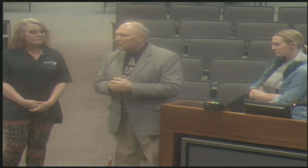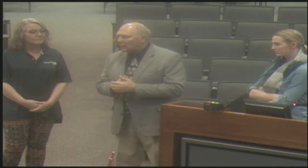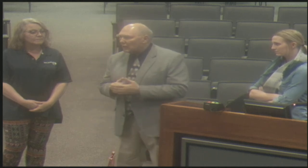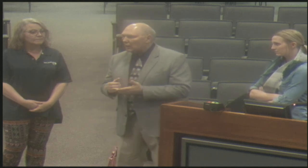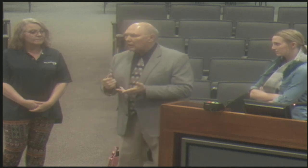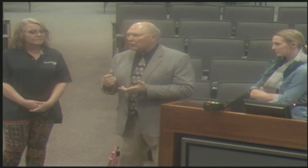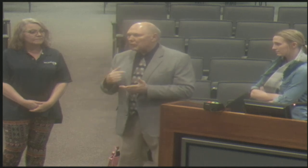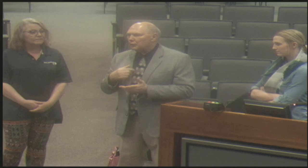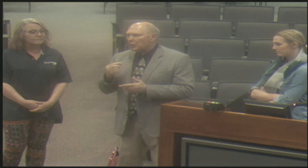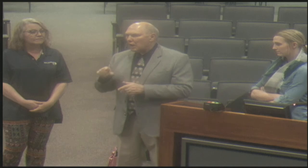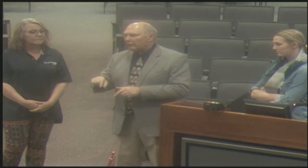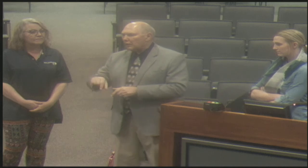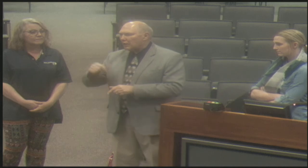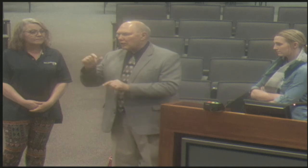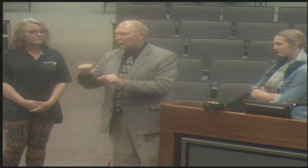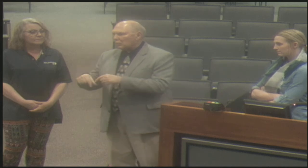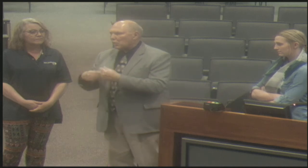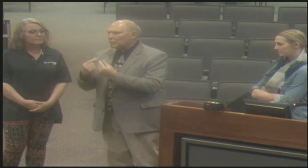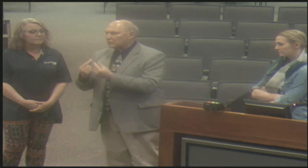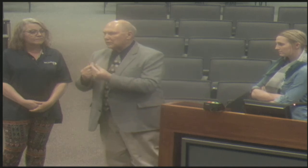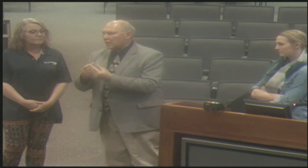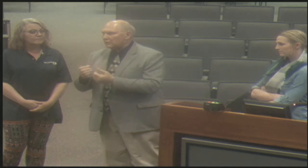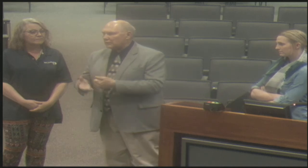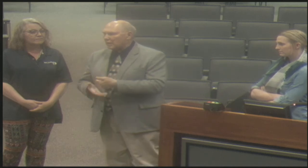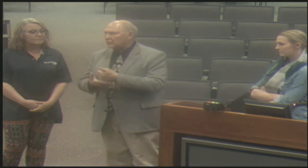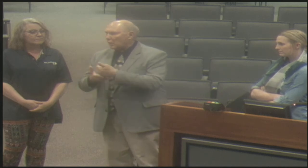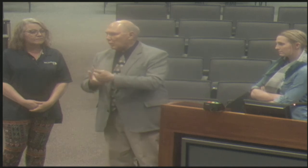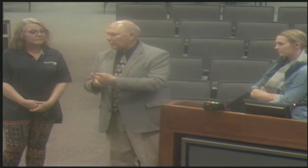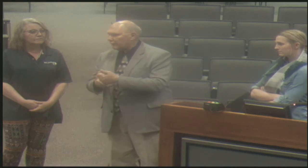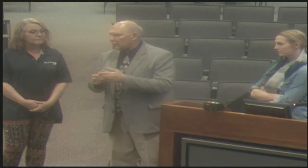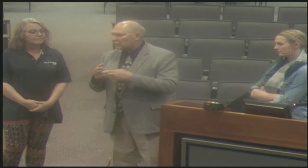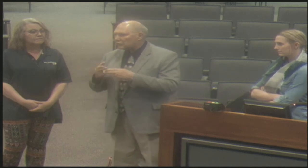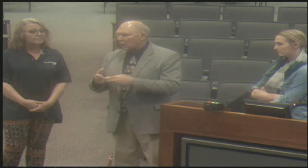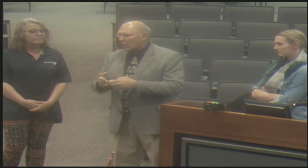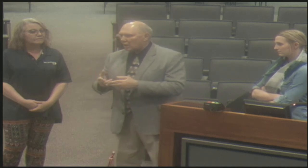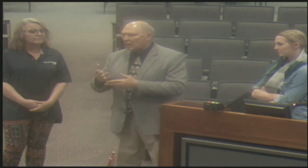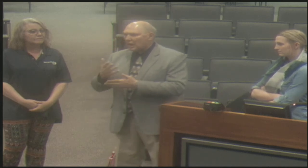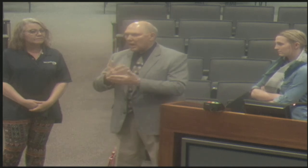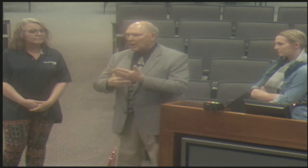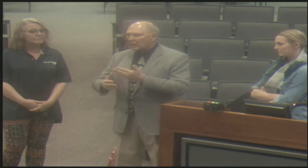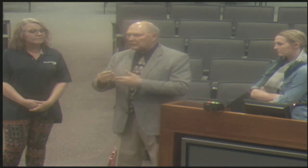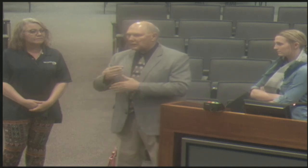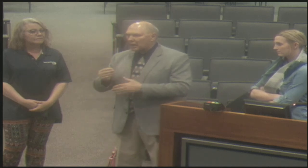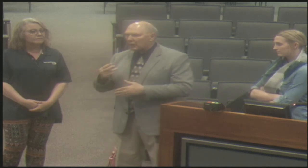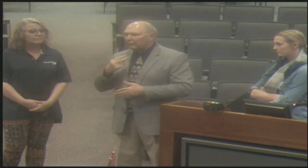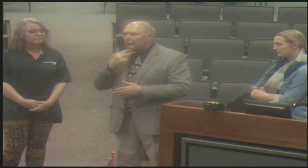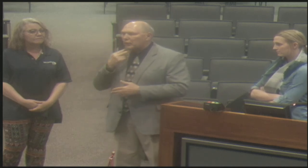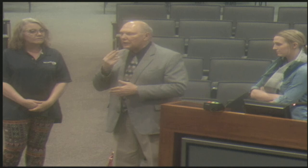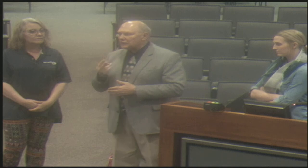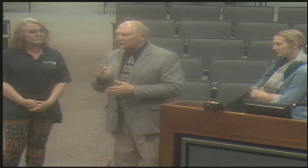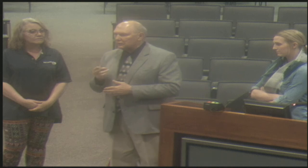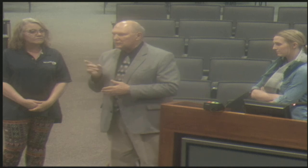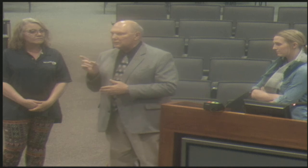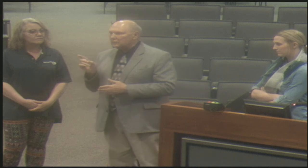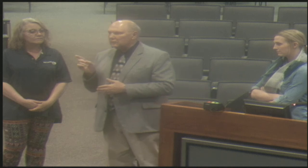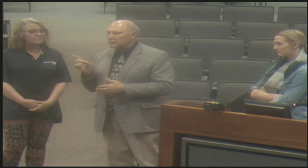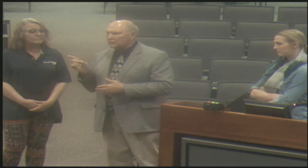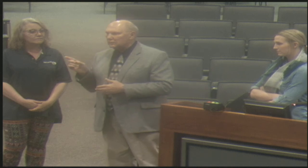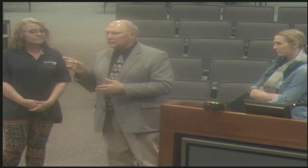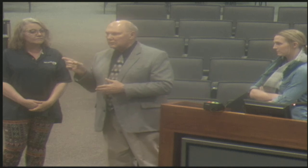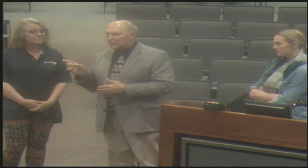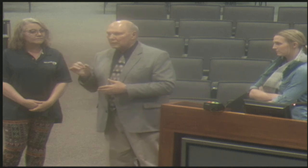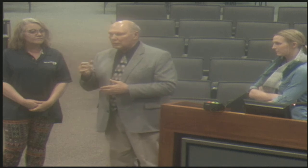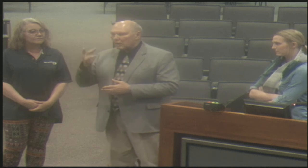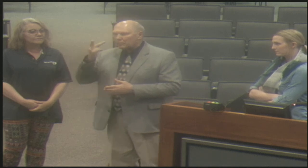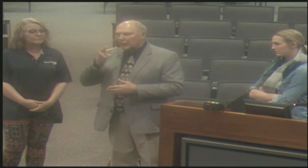a deaf mentor might be applied, uh, introduced to them. And then there are some other groups and organizations. And one of them is, um,